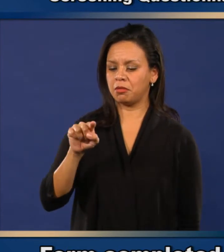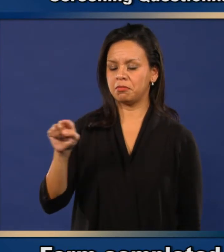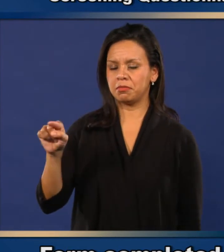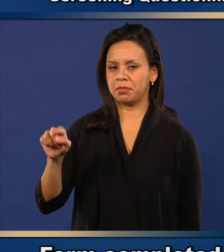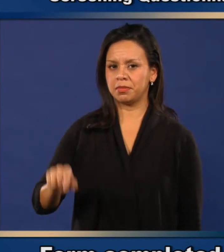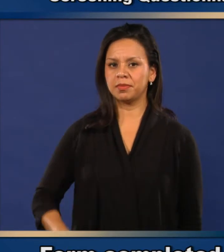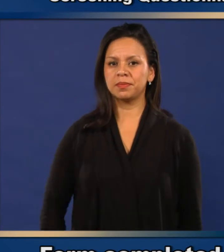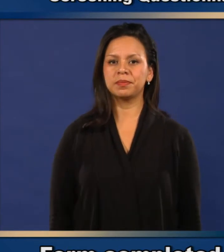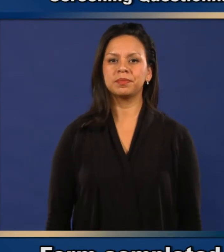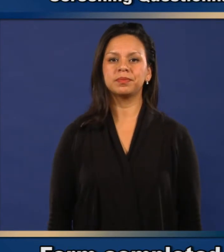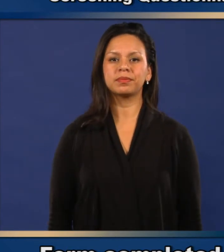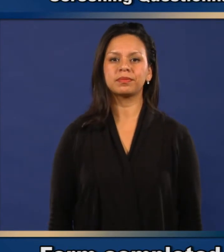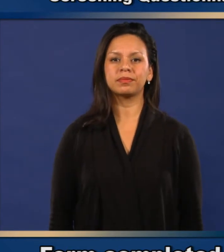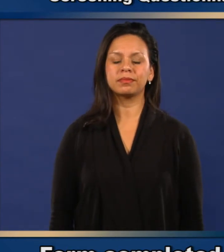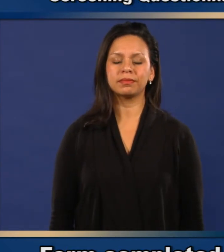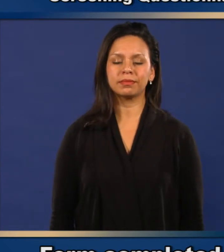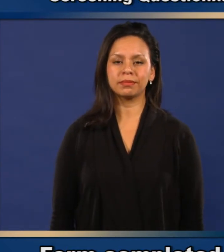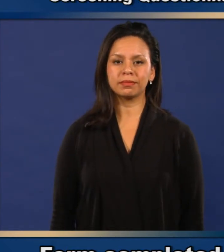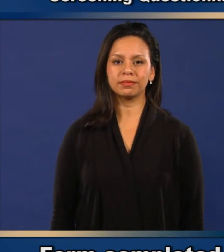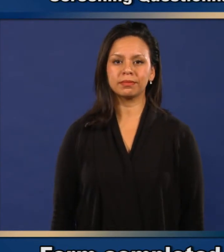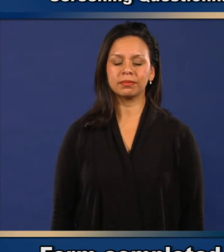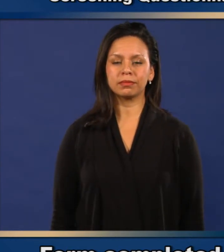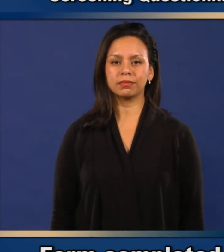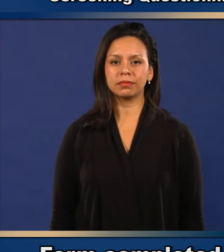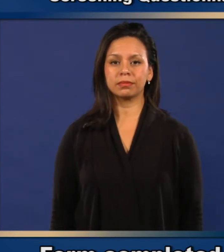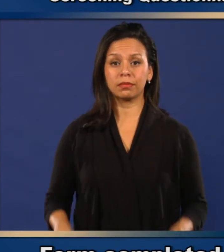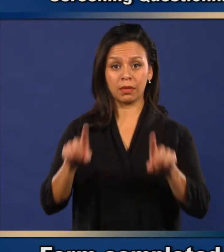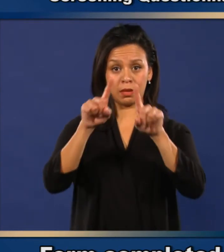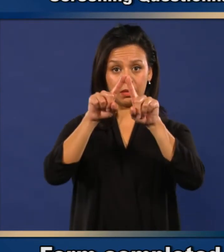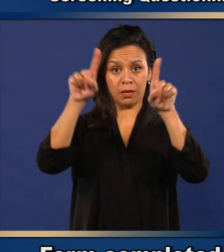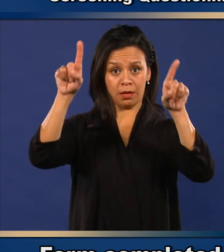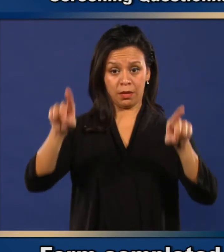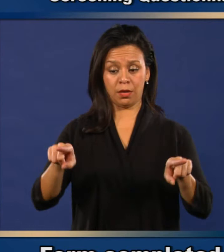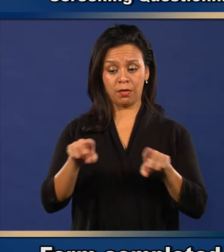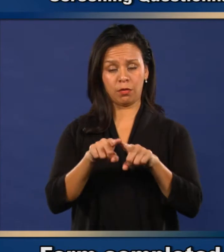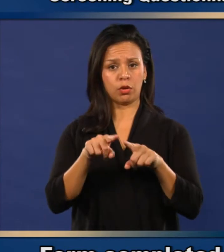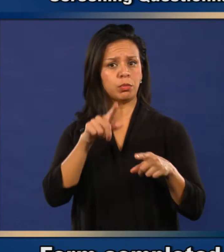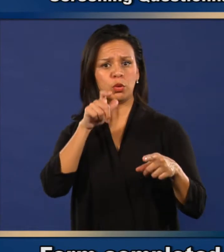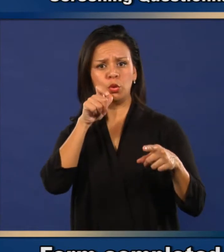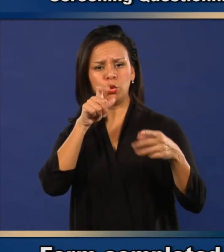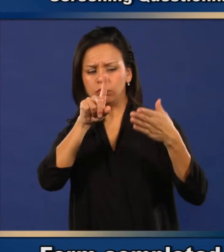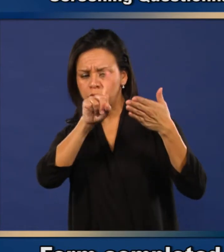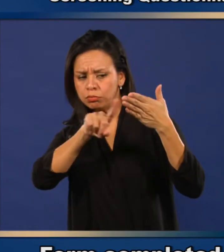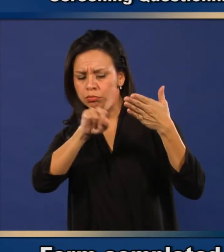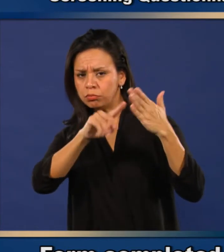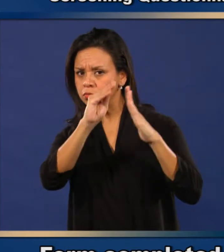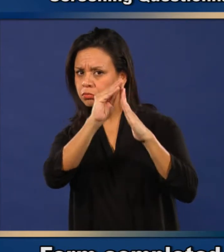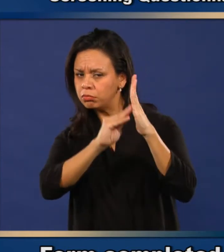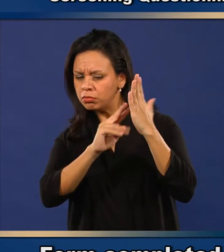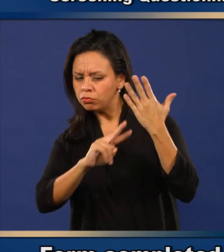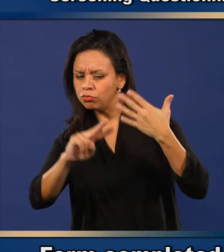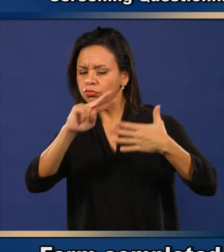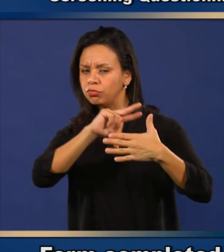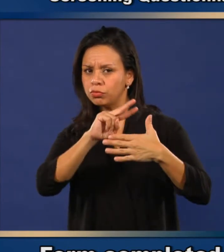form reviewed by date,